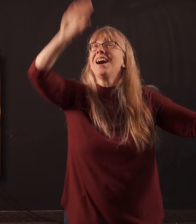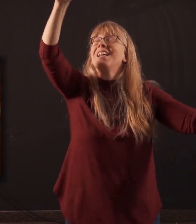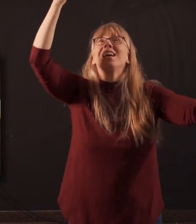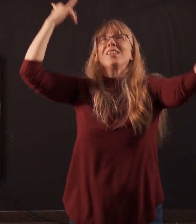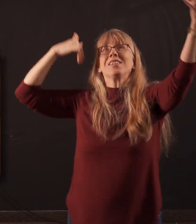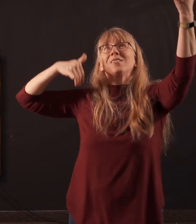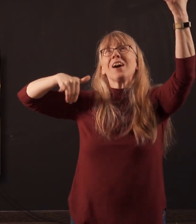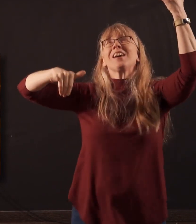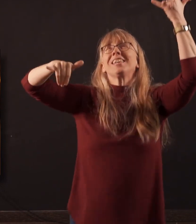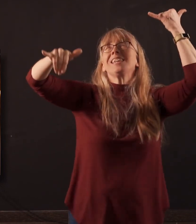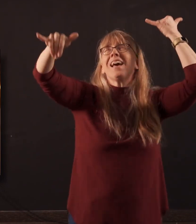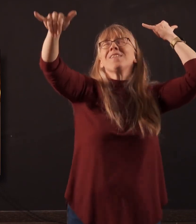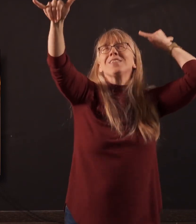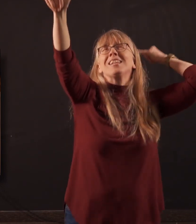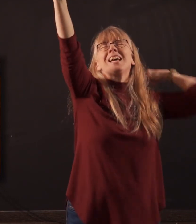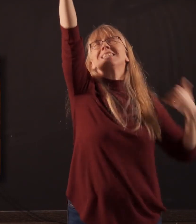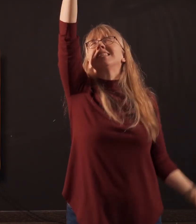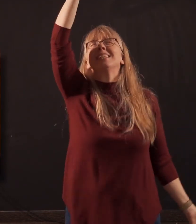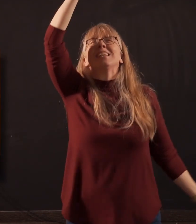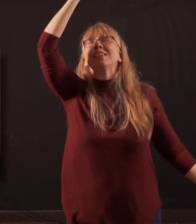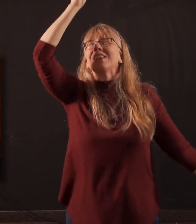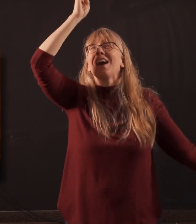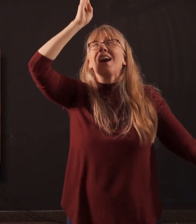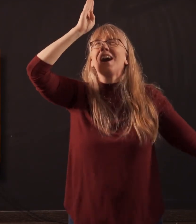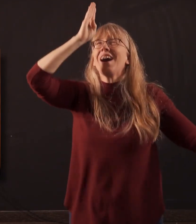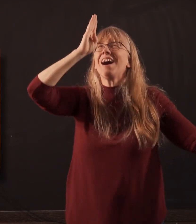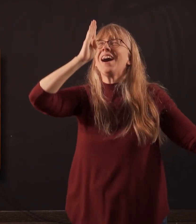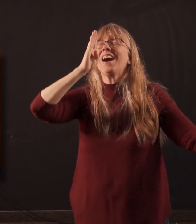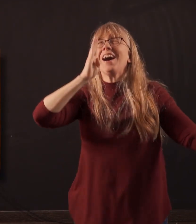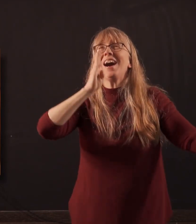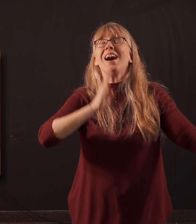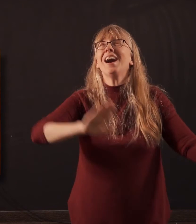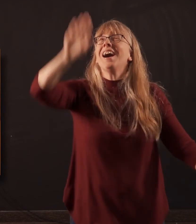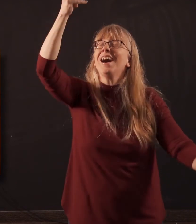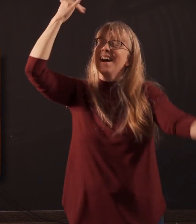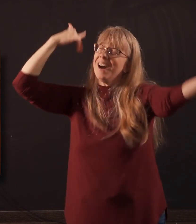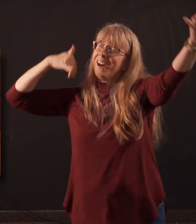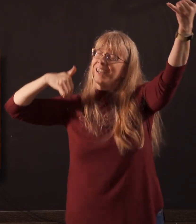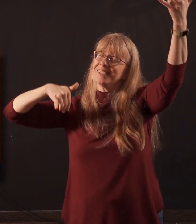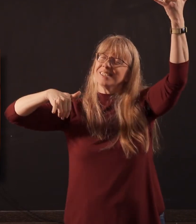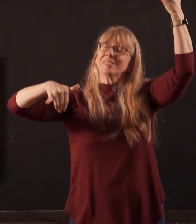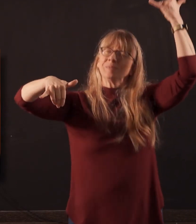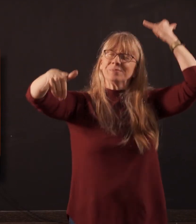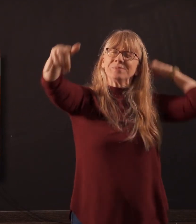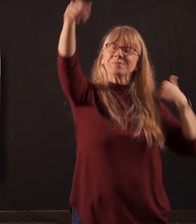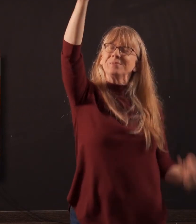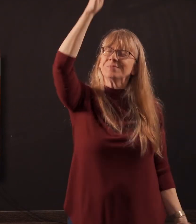You are the everlasting God. We set our hope